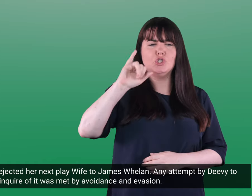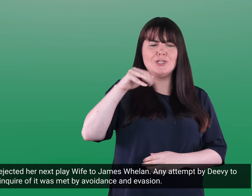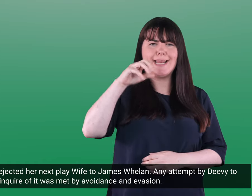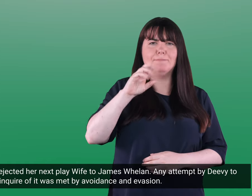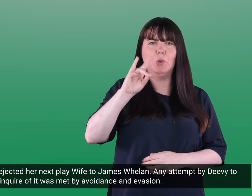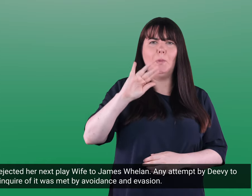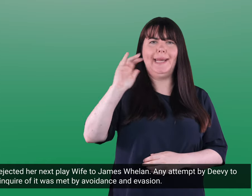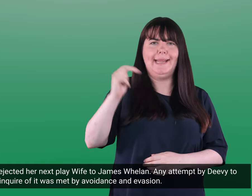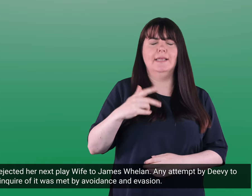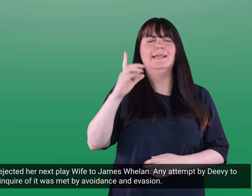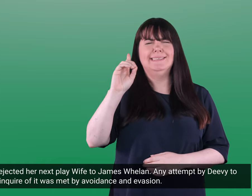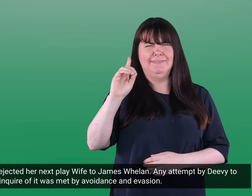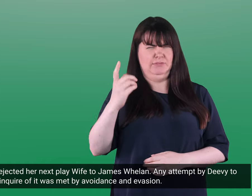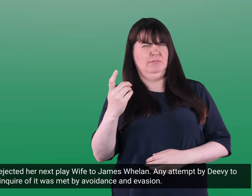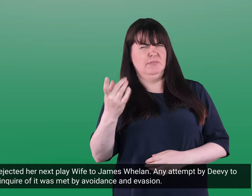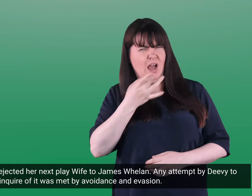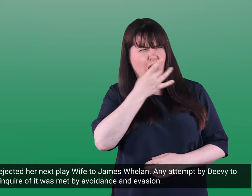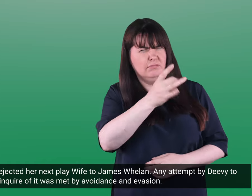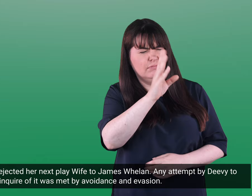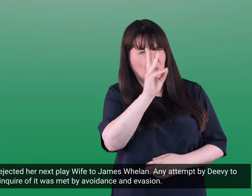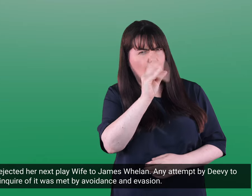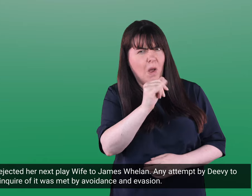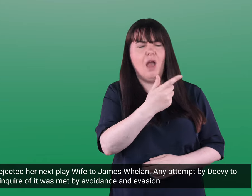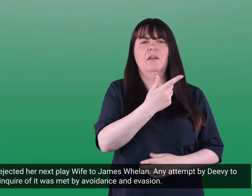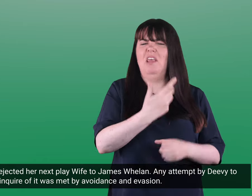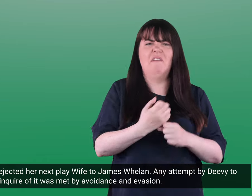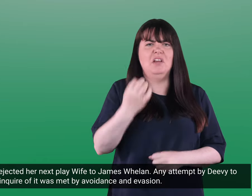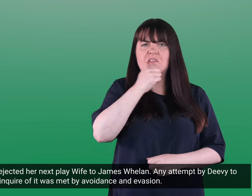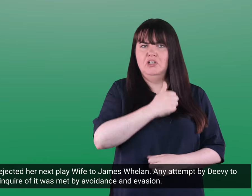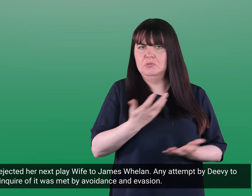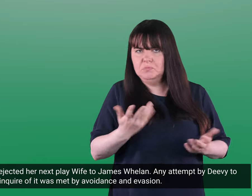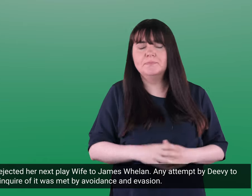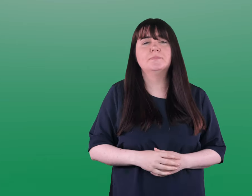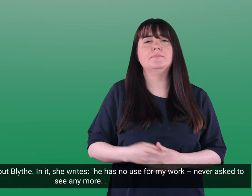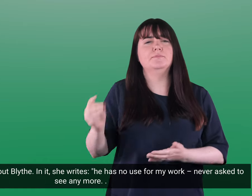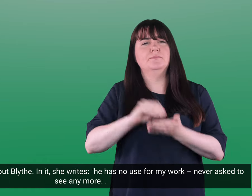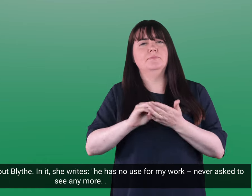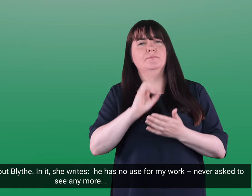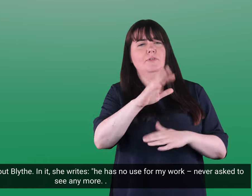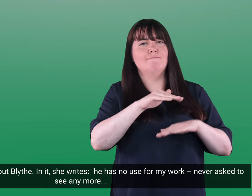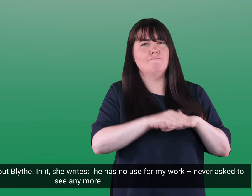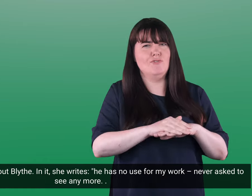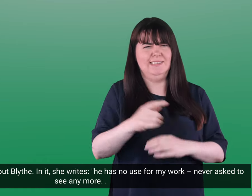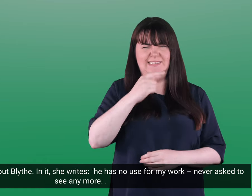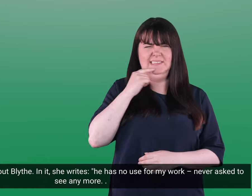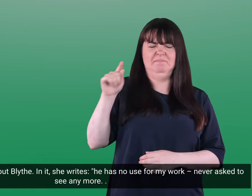Weenan any attempt by Deevy to inquire of it was met by avoidance and evasion. She wrote to a friend about Blythe.